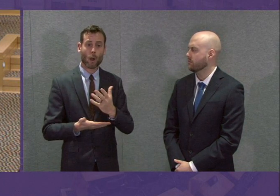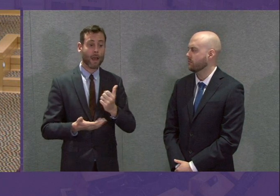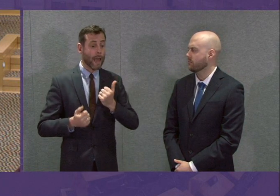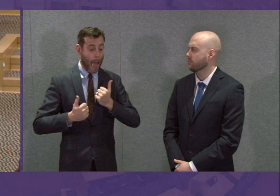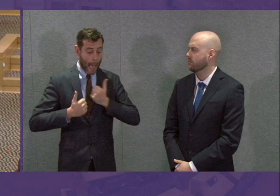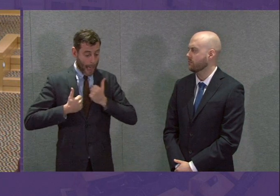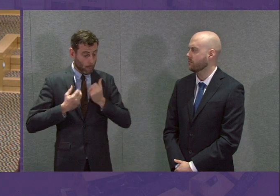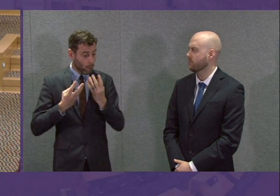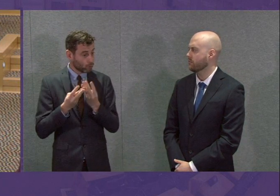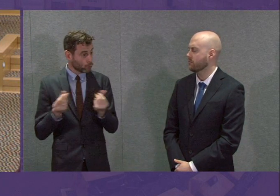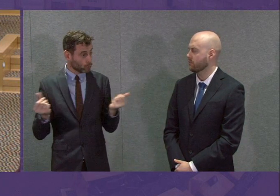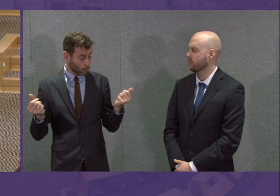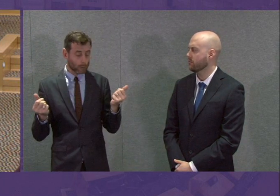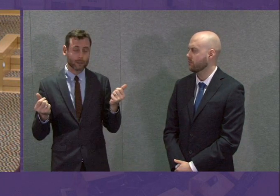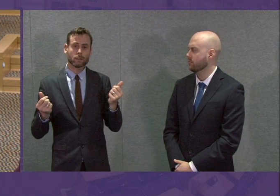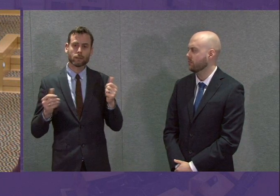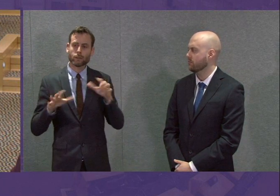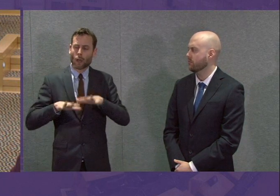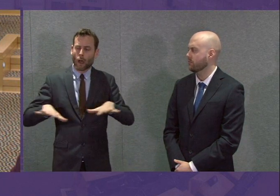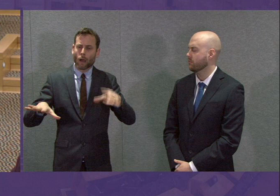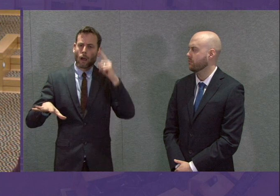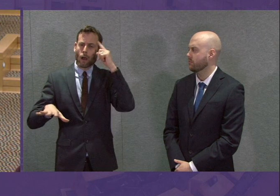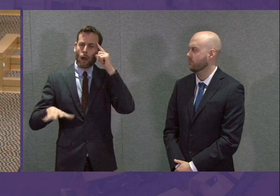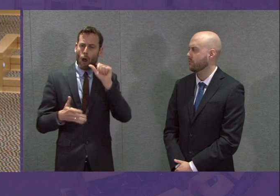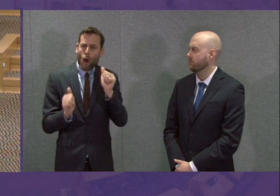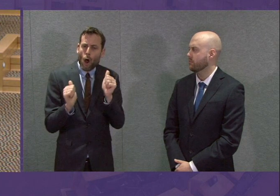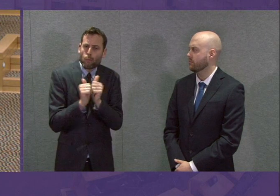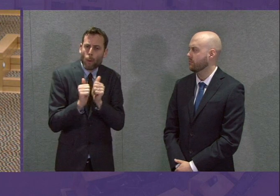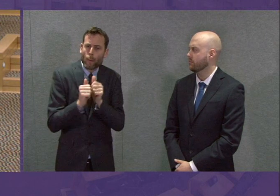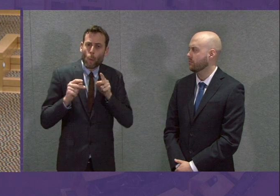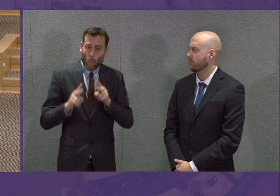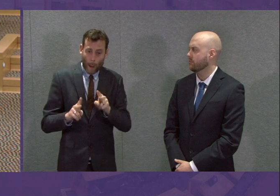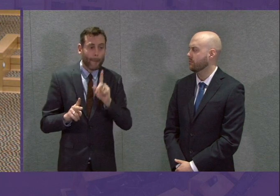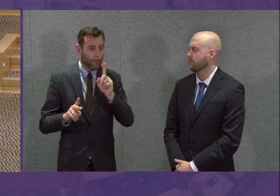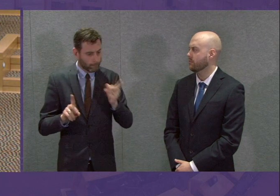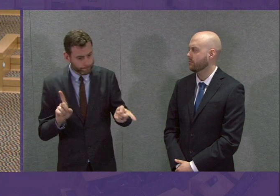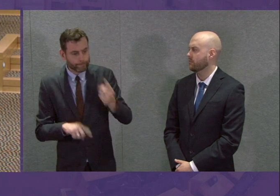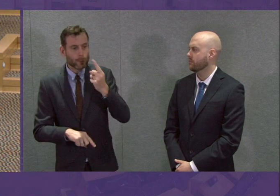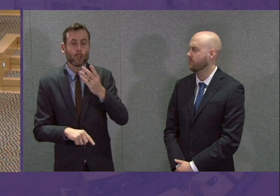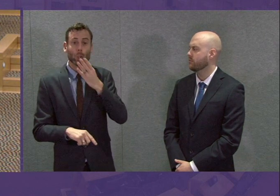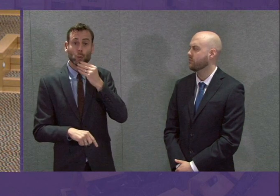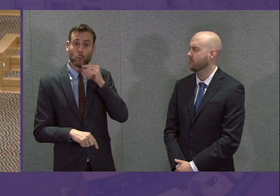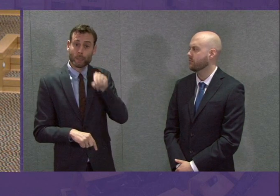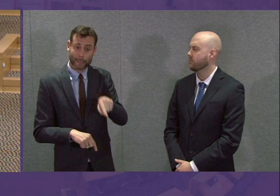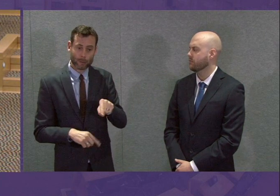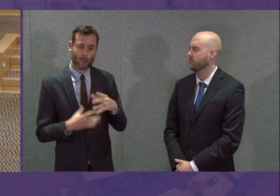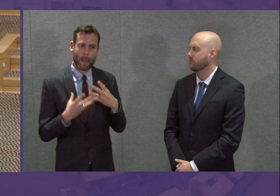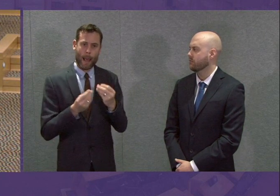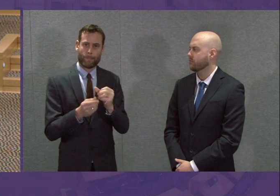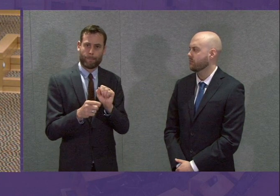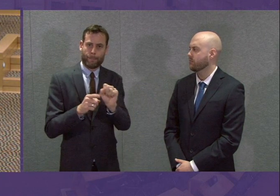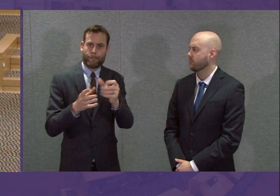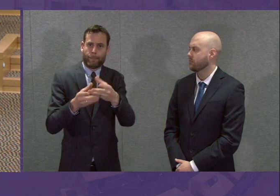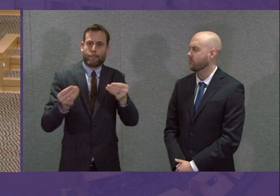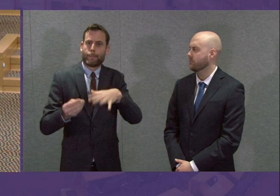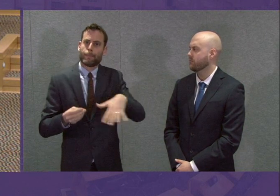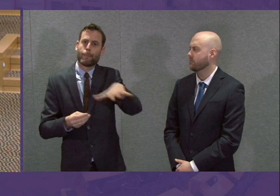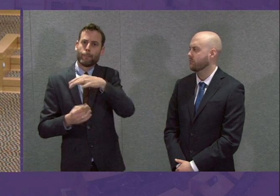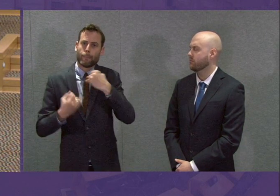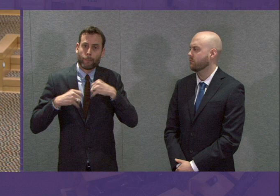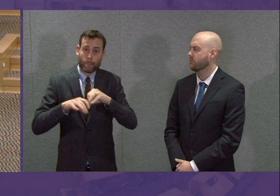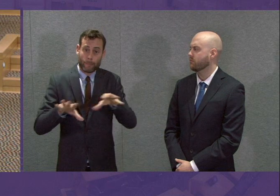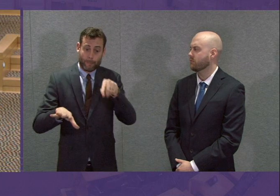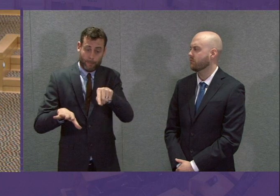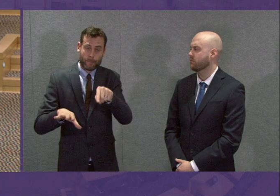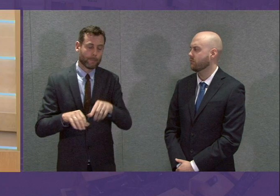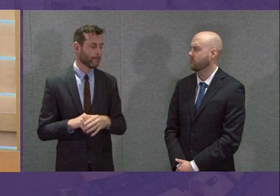are appropriately, and I stress appropriately, but fully deployed to make sure that our efforts against coronavirus are absolutely what the public need